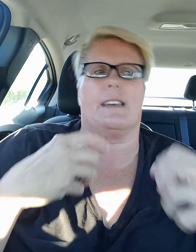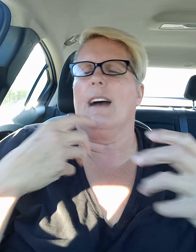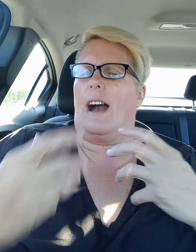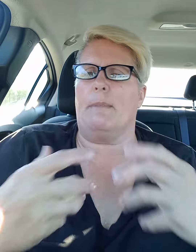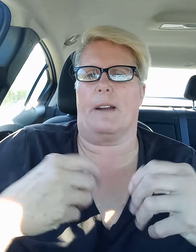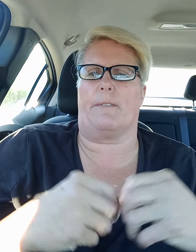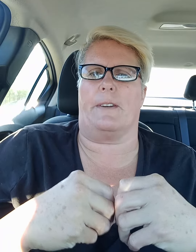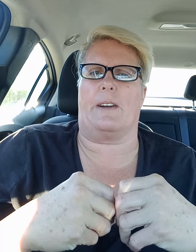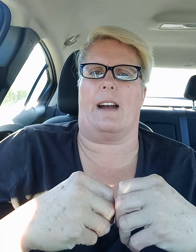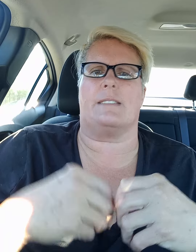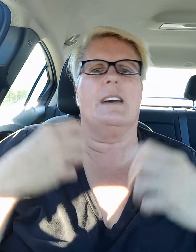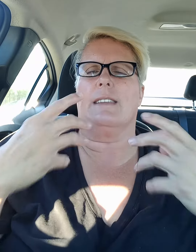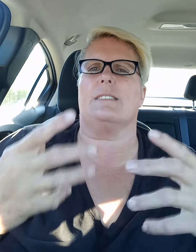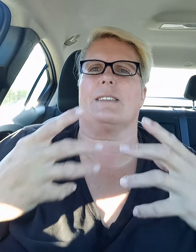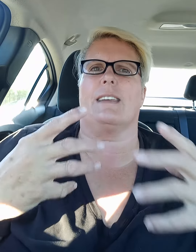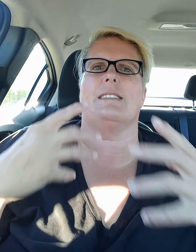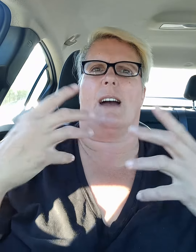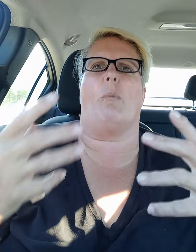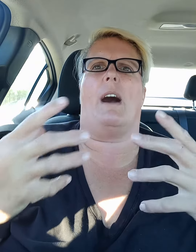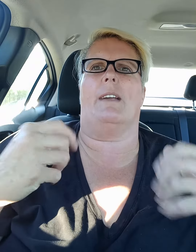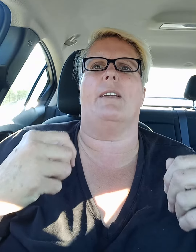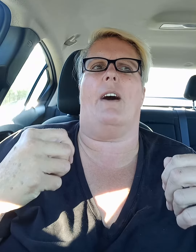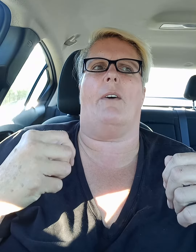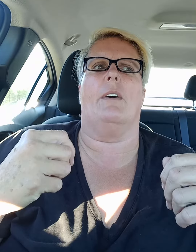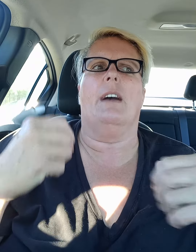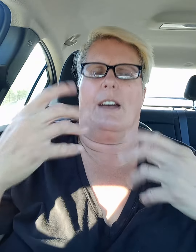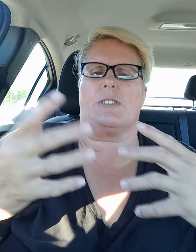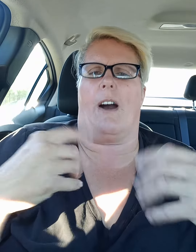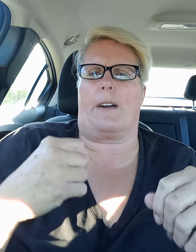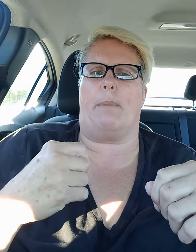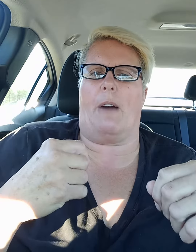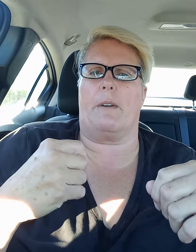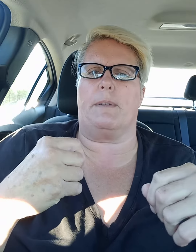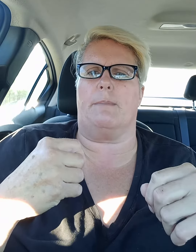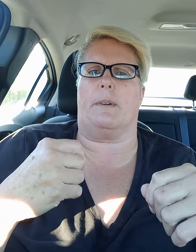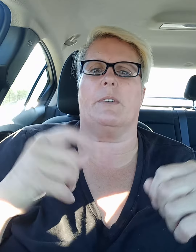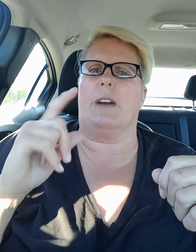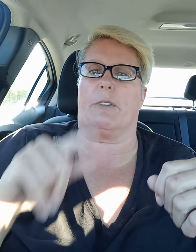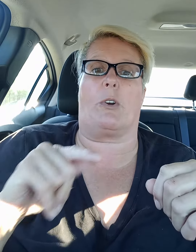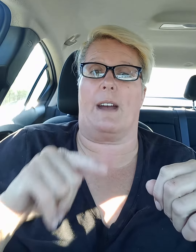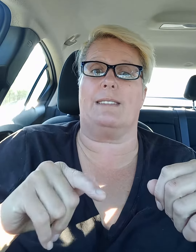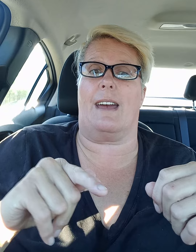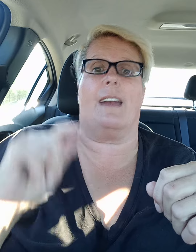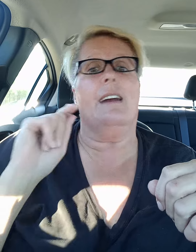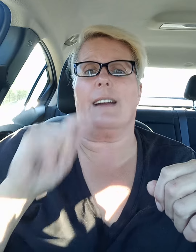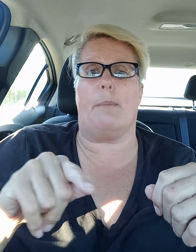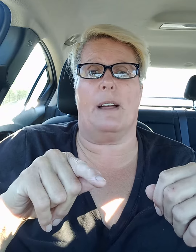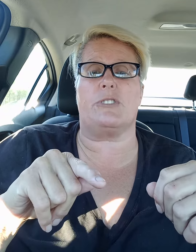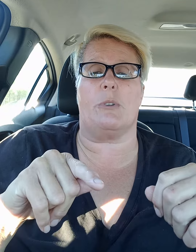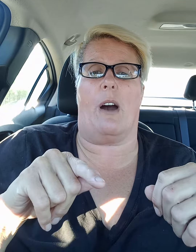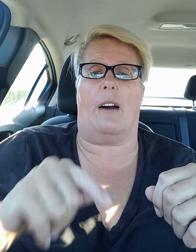I'm here for you guys these are things I want to know and talk about with people you have a great day God bless you all